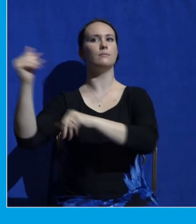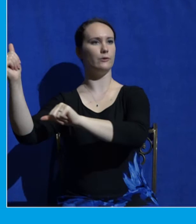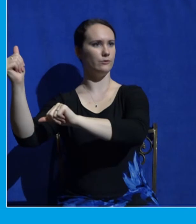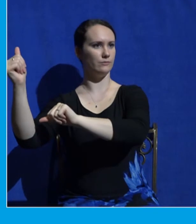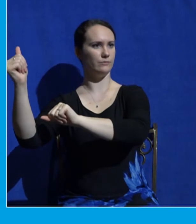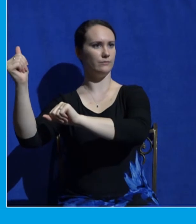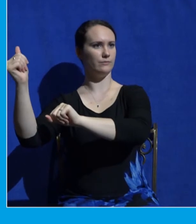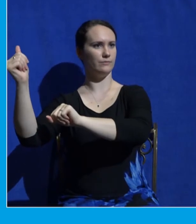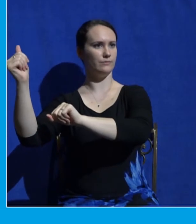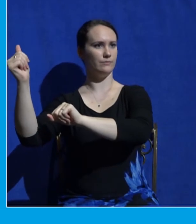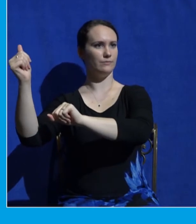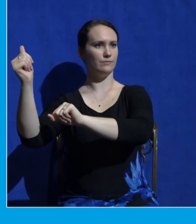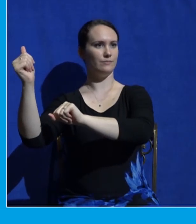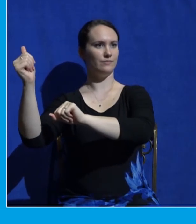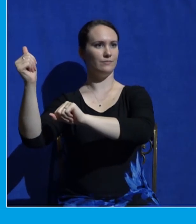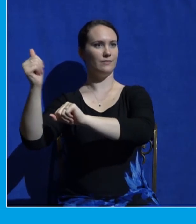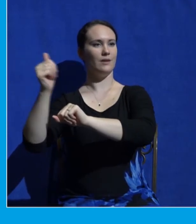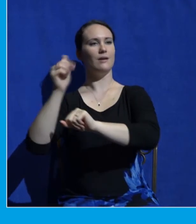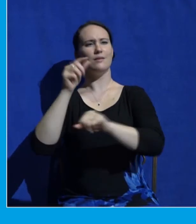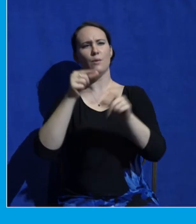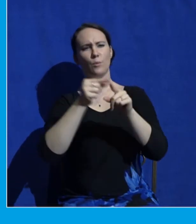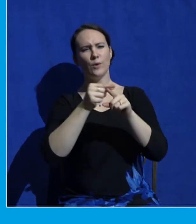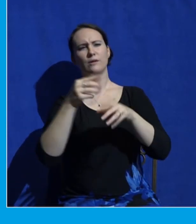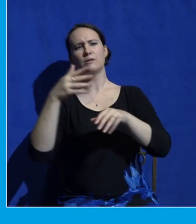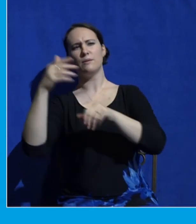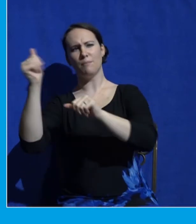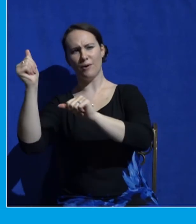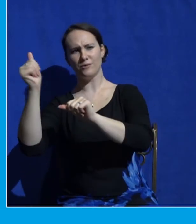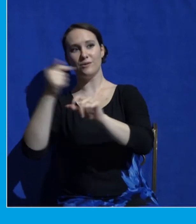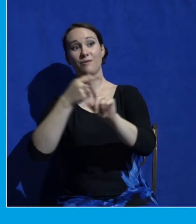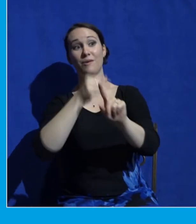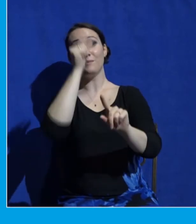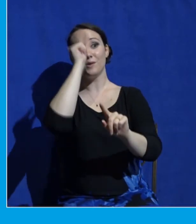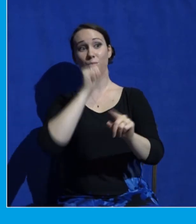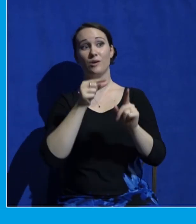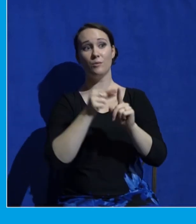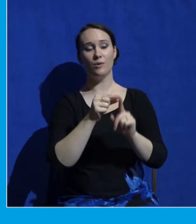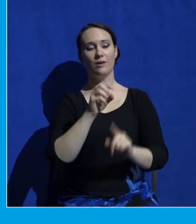And do you know what that word is in the Greek, in the original language of the New Testament?